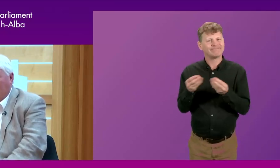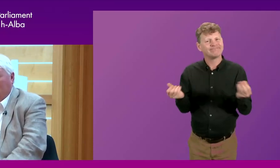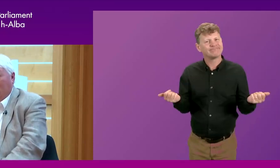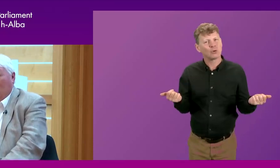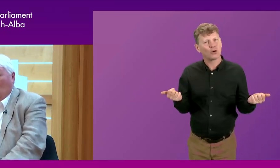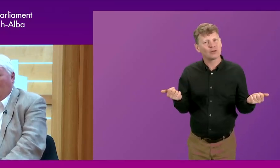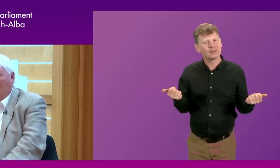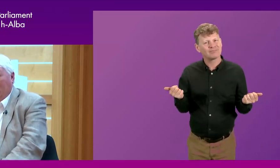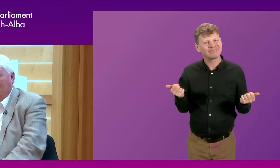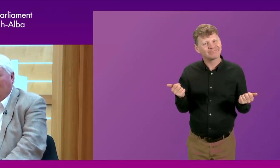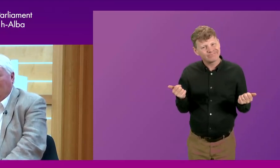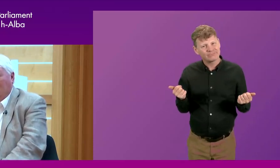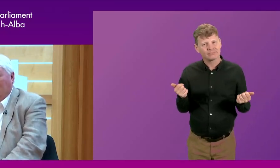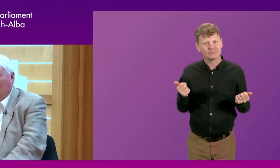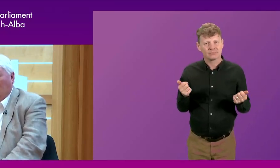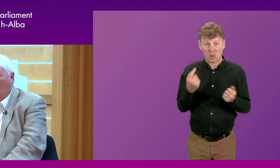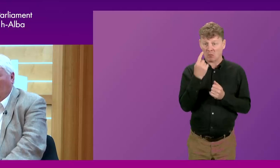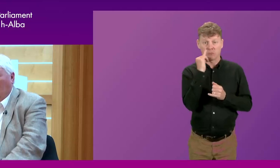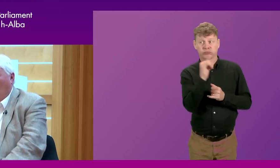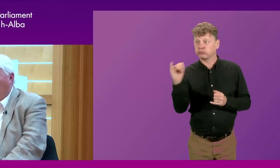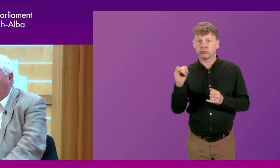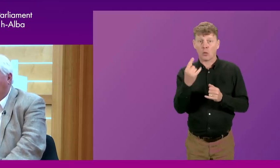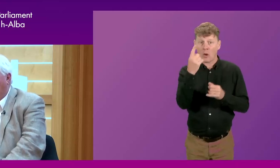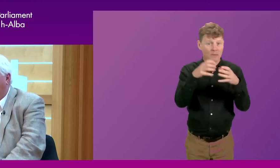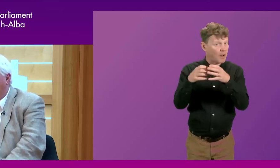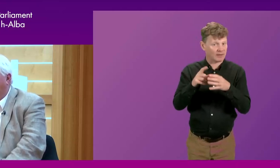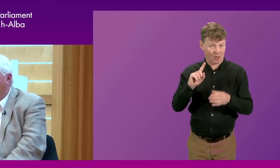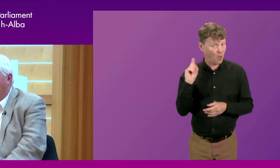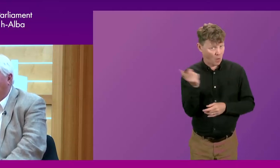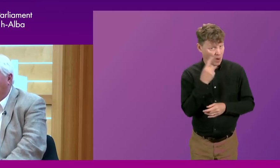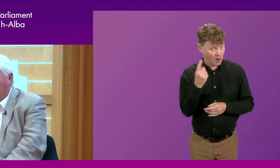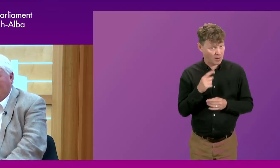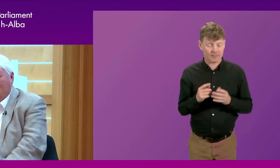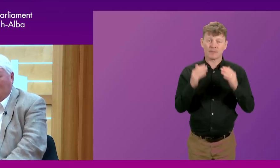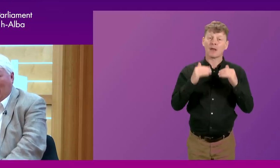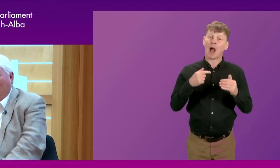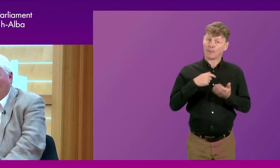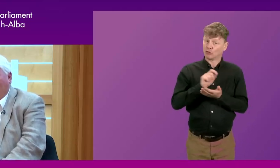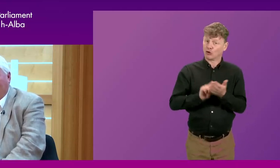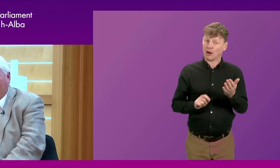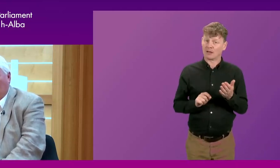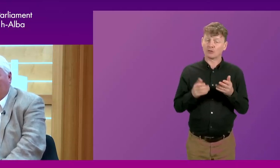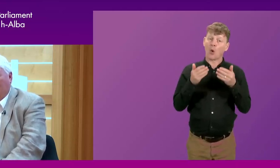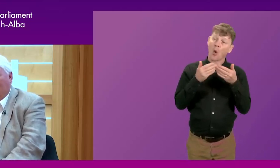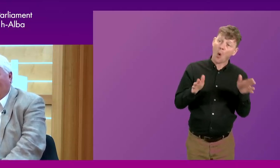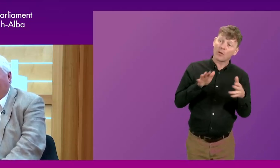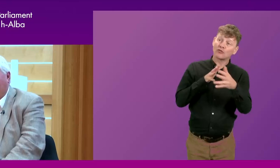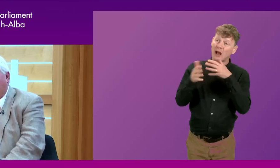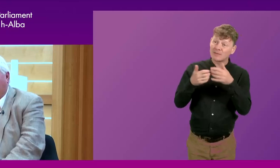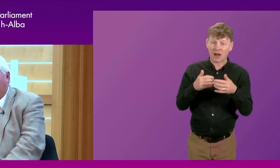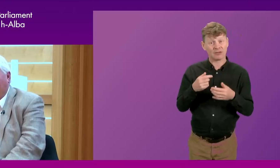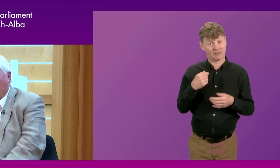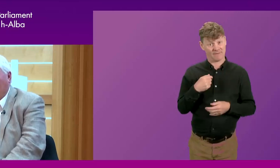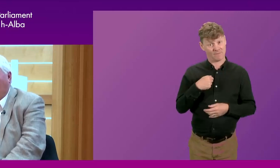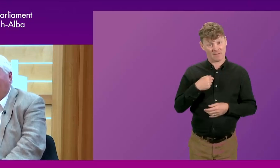and not just under one party, but under all. On open and transparent, as a journalist, I tried my level best for more than three decades